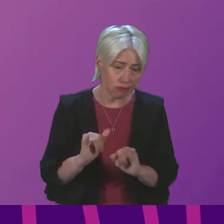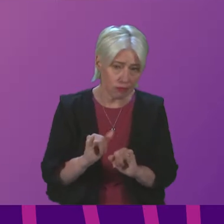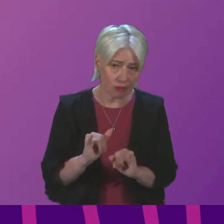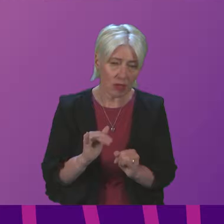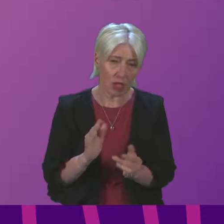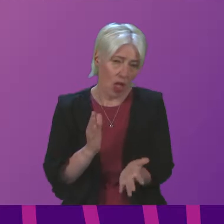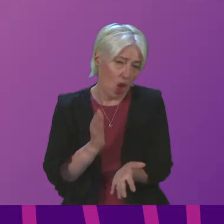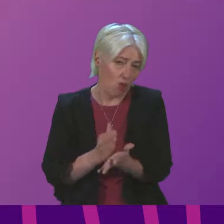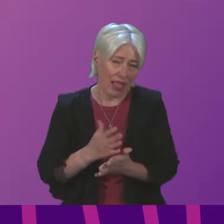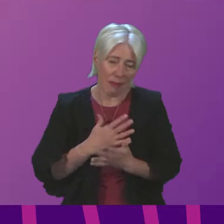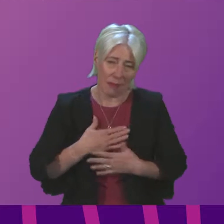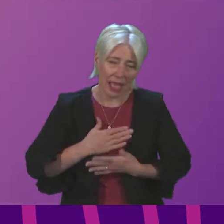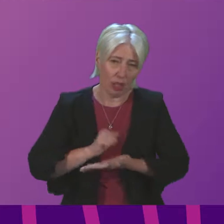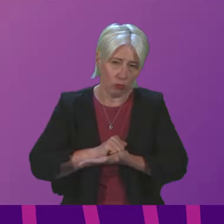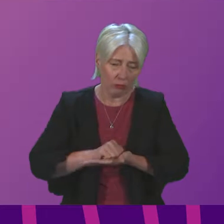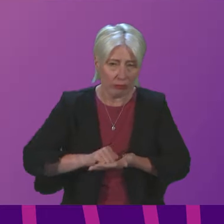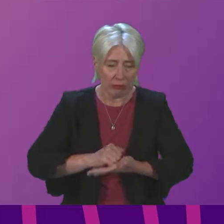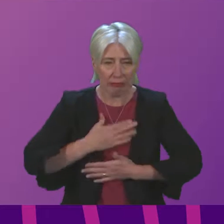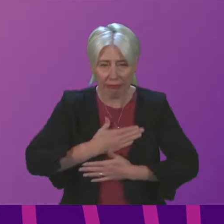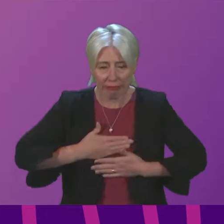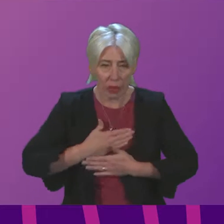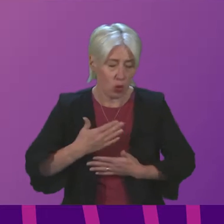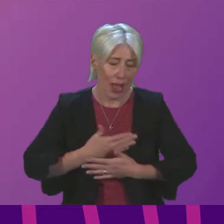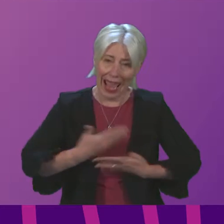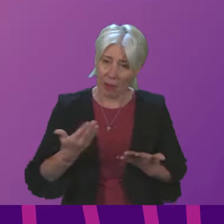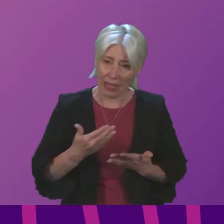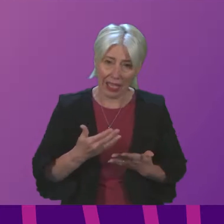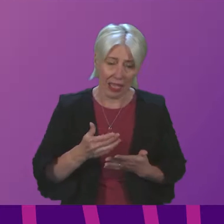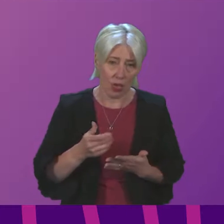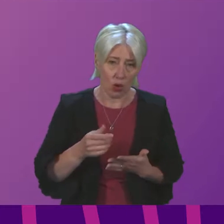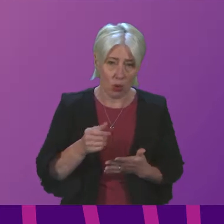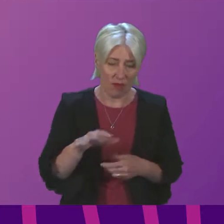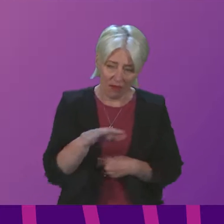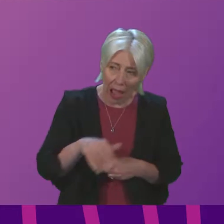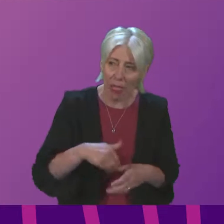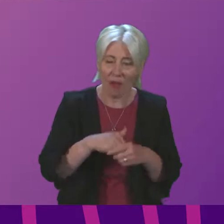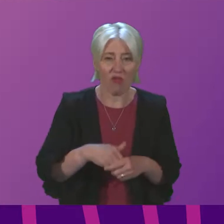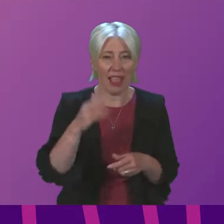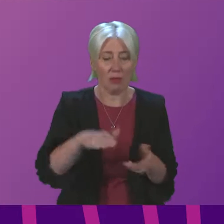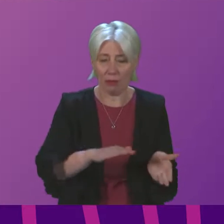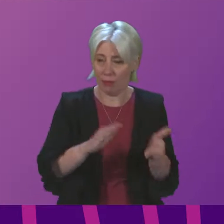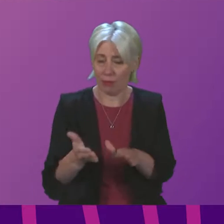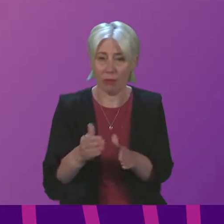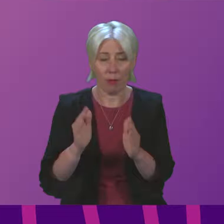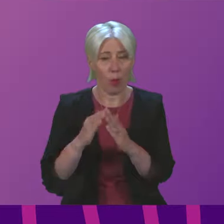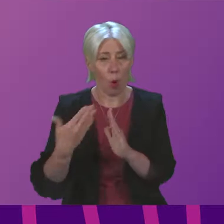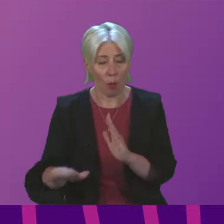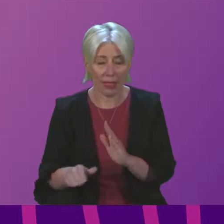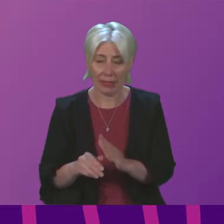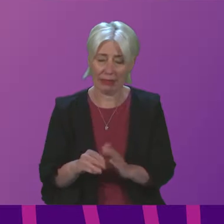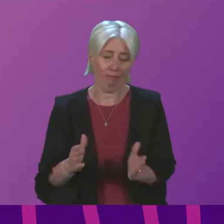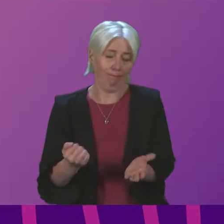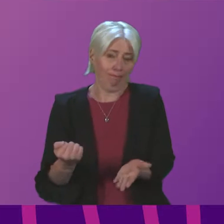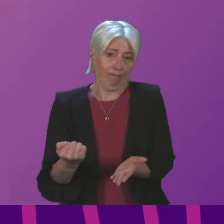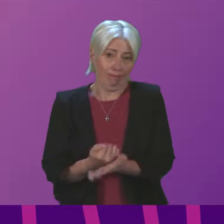sincerest condolences to anyone who has lost a loved one. It is unacceptable that lives are cut short in this way when